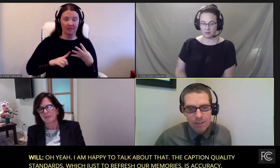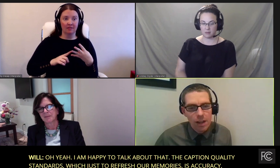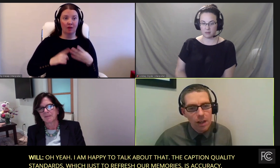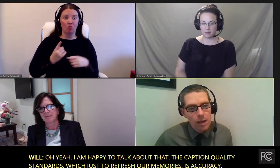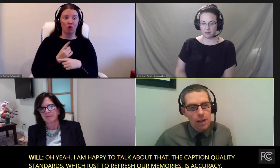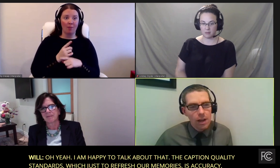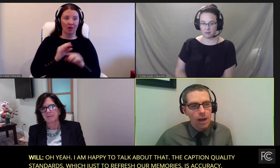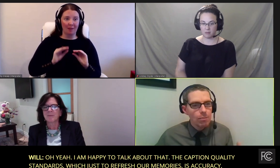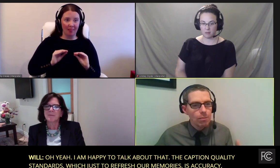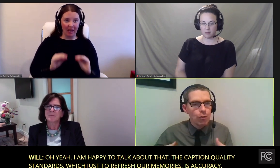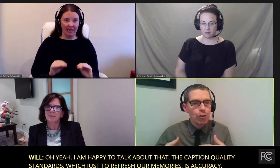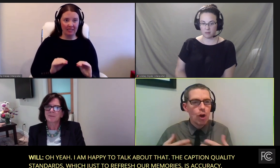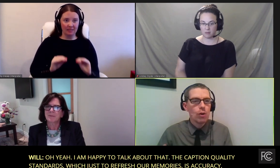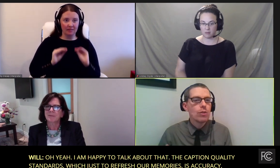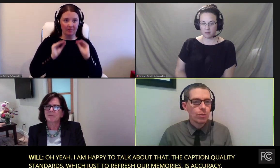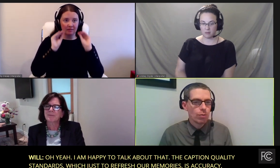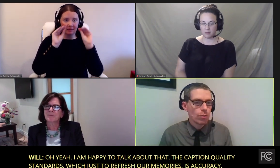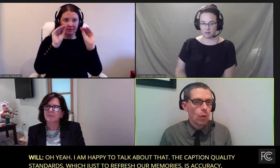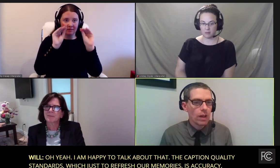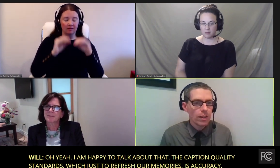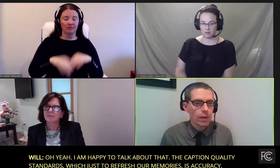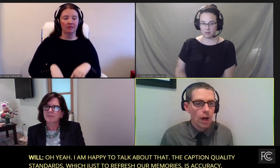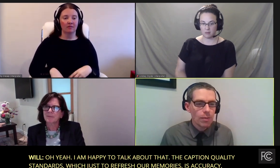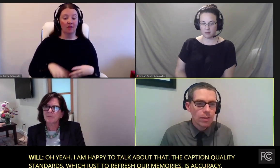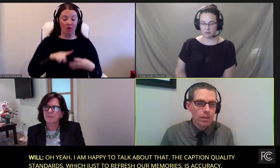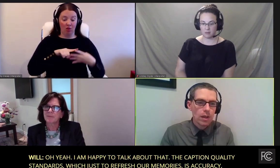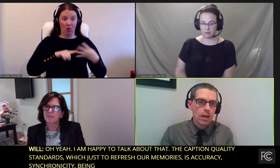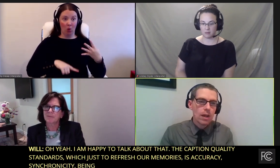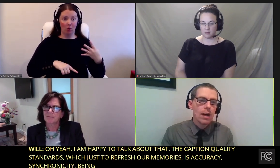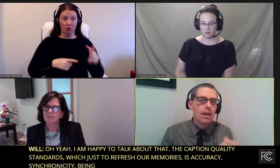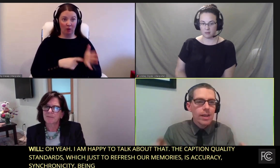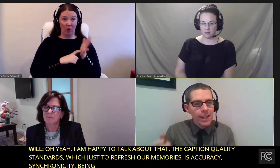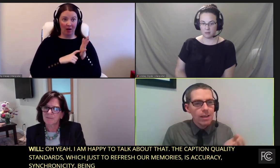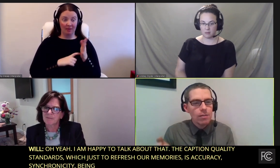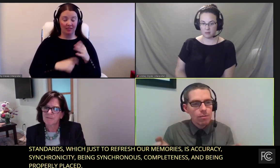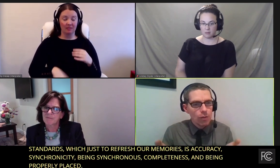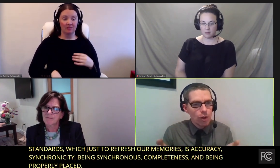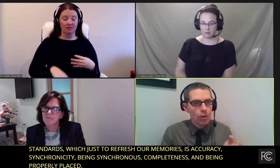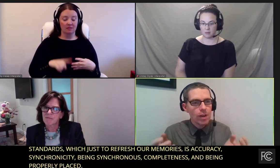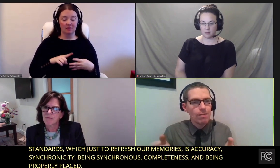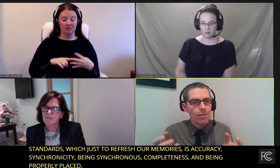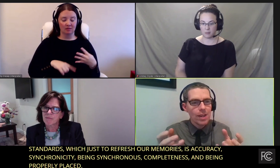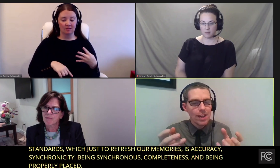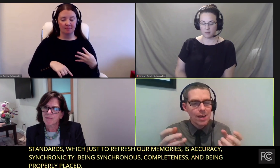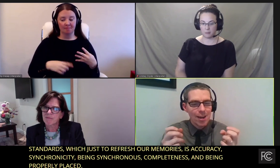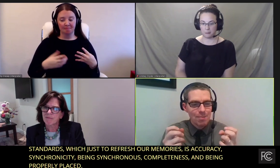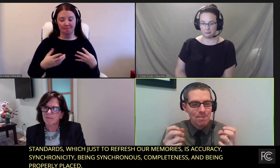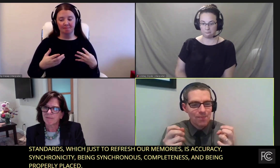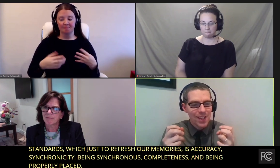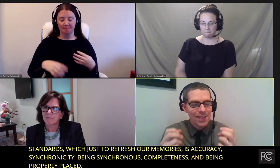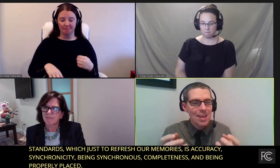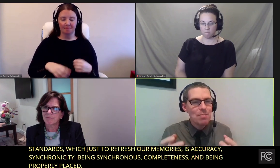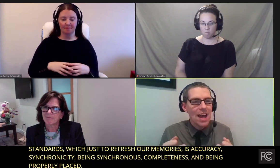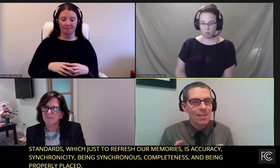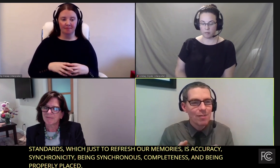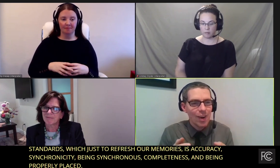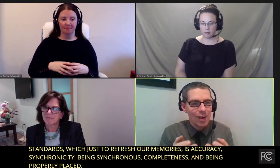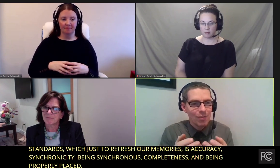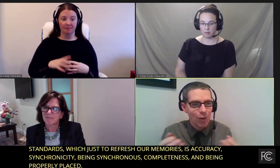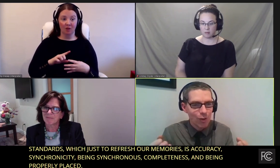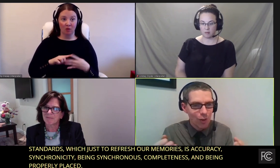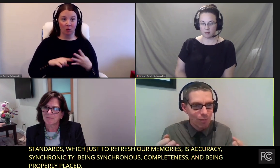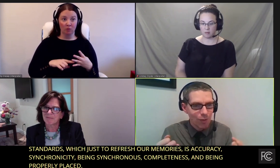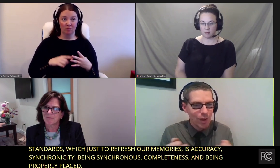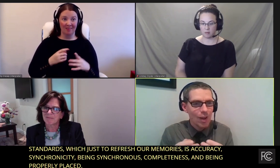placed. Those quality requirements can, you know, the, the impact